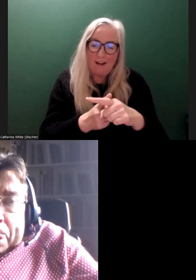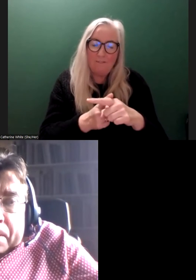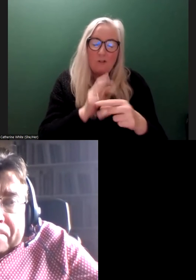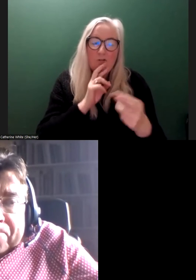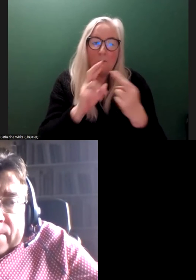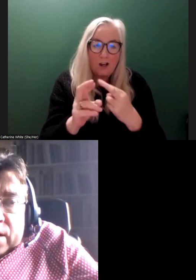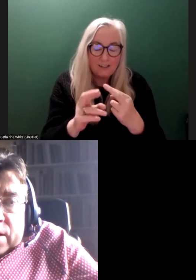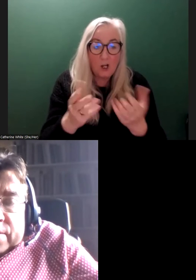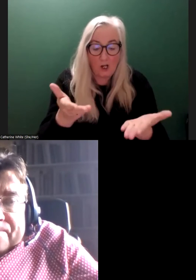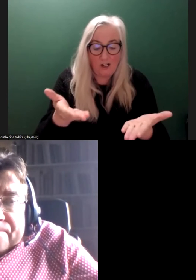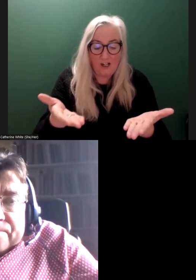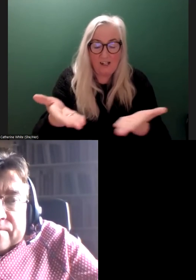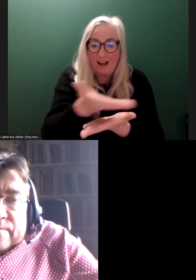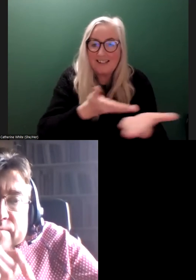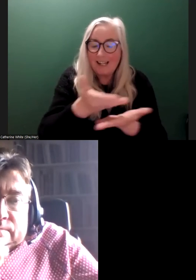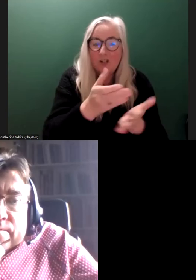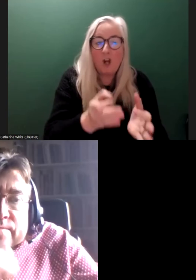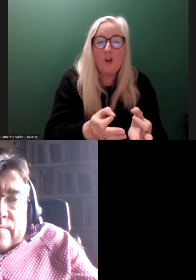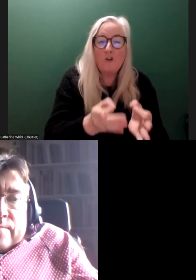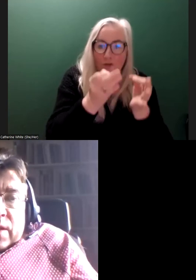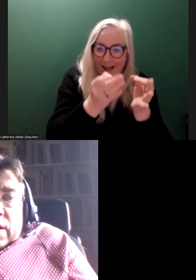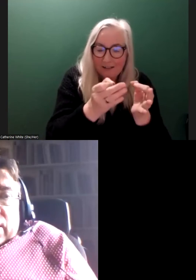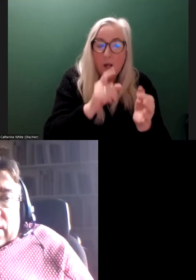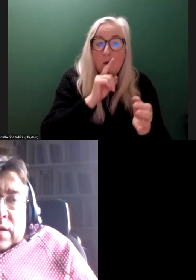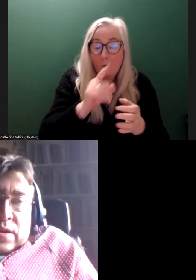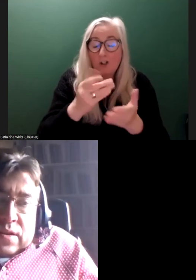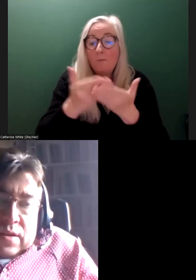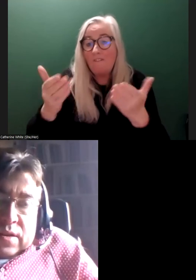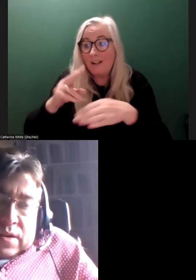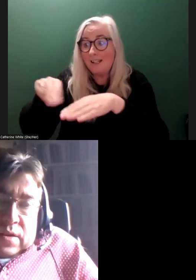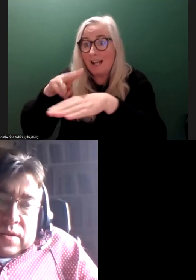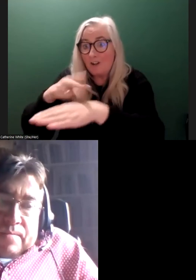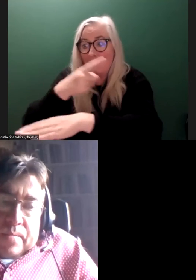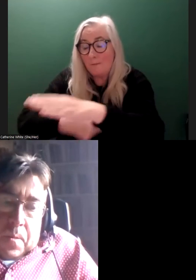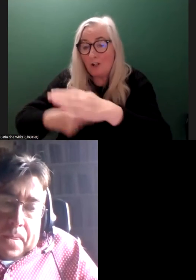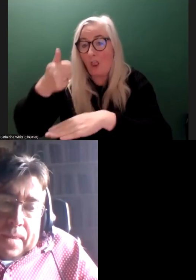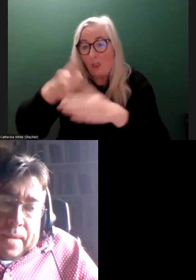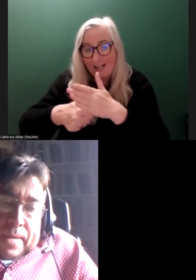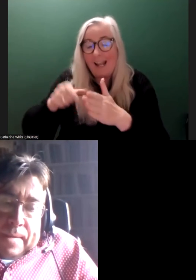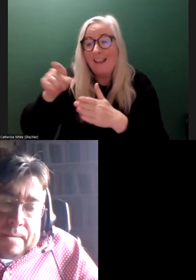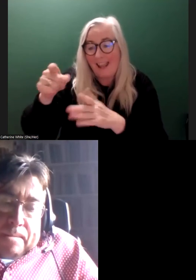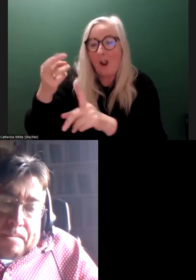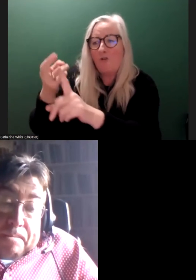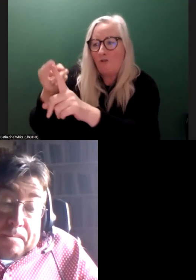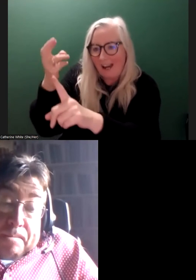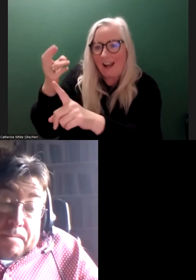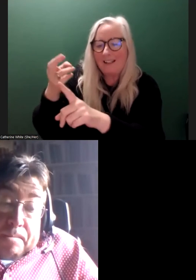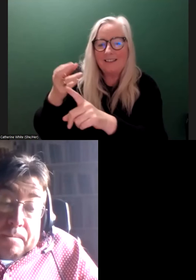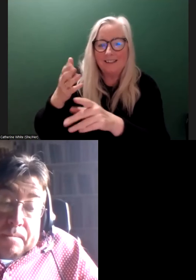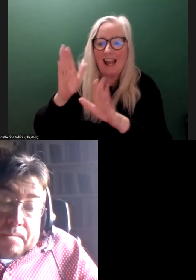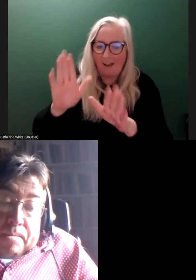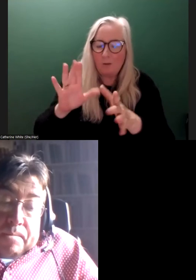when there's consultation, consultation is great, but to be fair note to the National Disability Authority and the new department, they recognise that it has to be collective bargaining